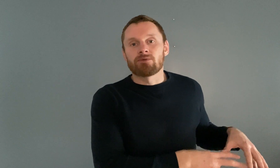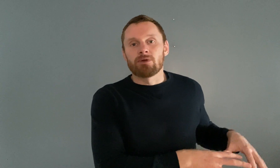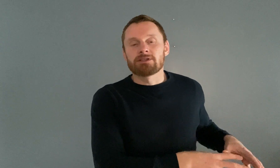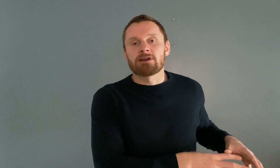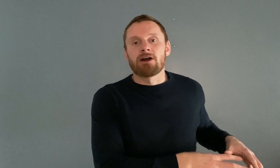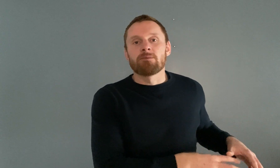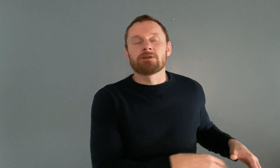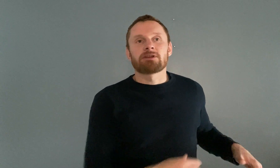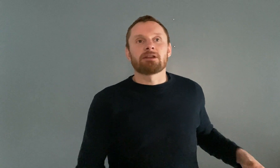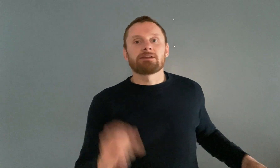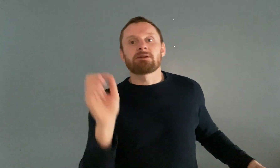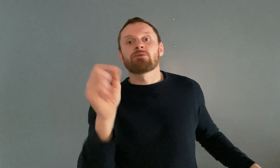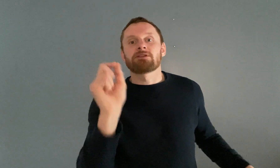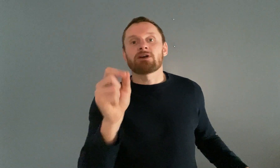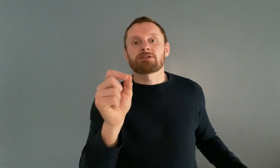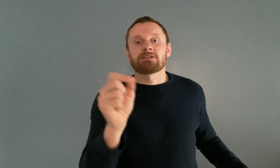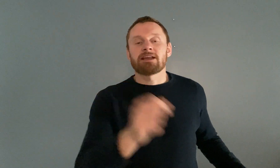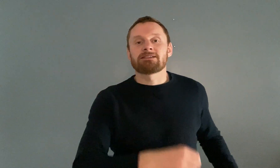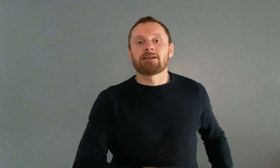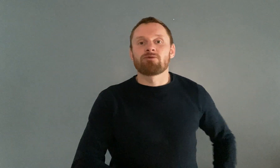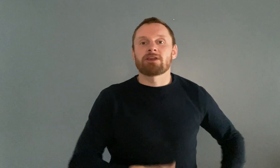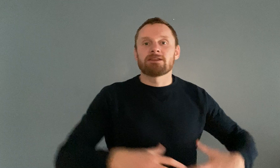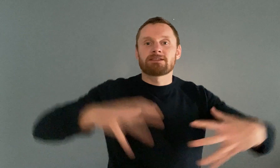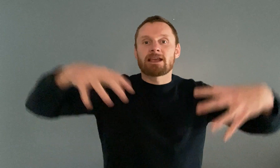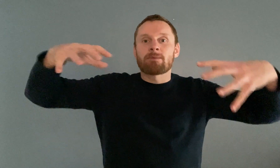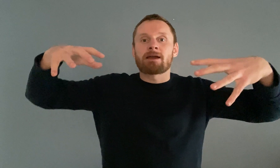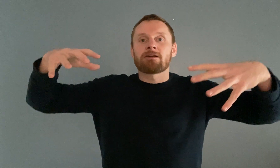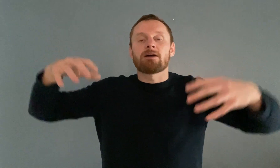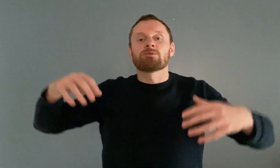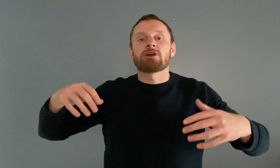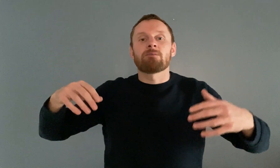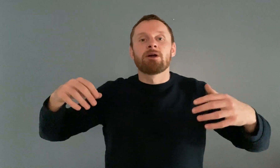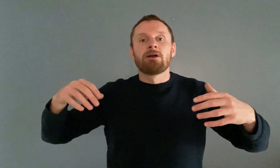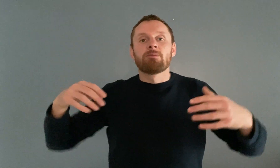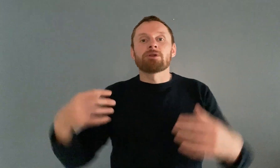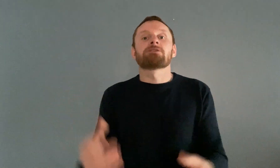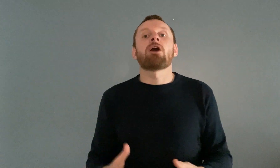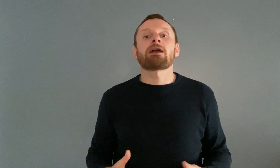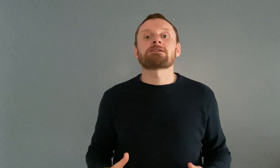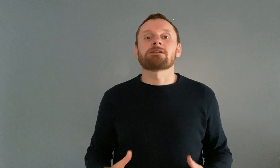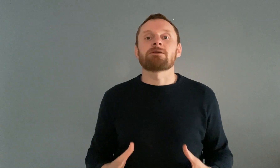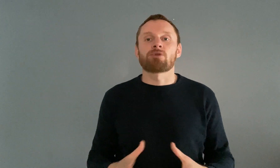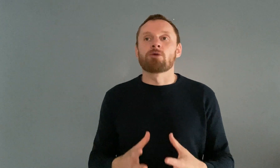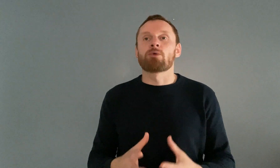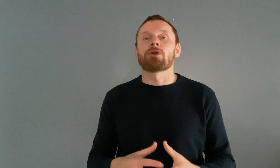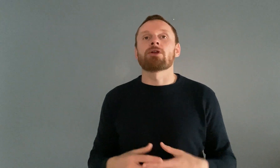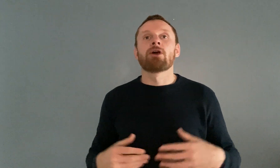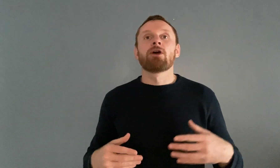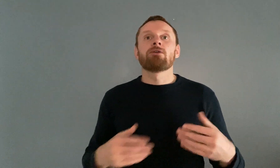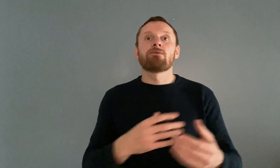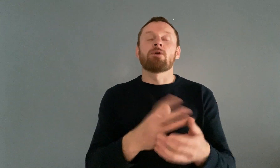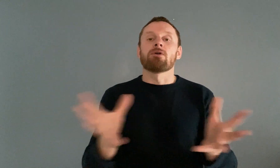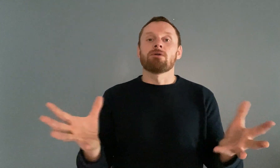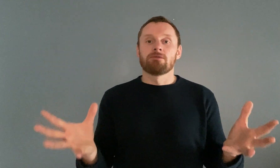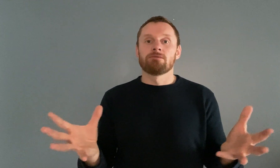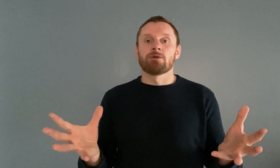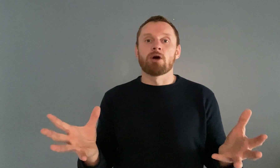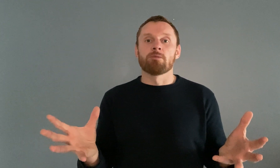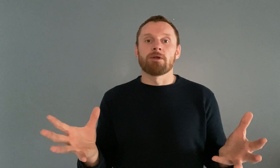for all this time and suddenly something touches that same thing and the same anger comes up but it's not actually appropriate for the moment